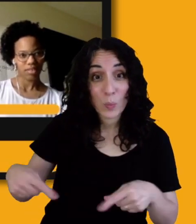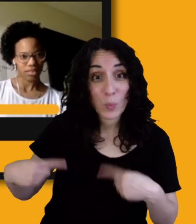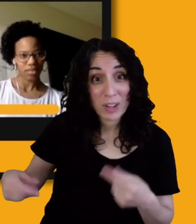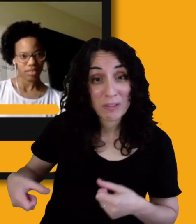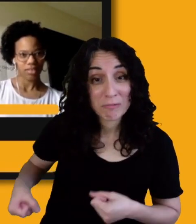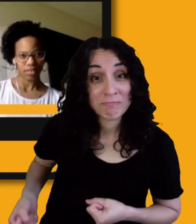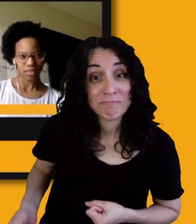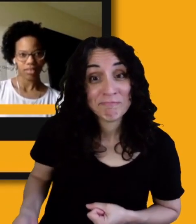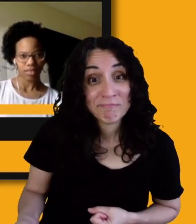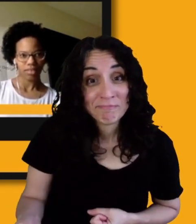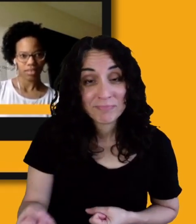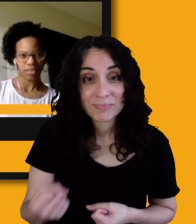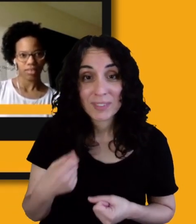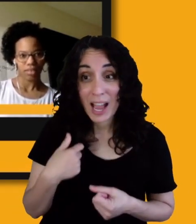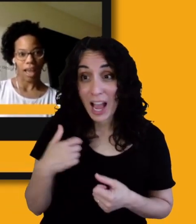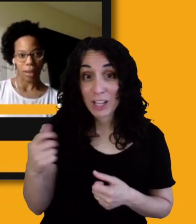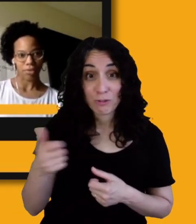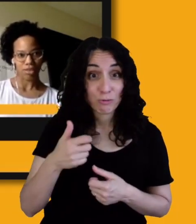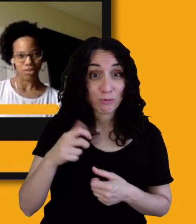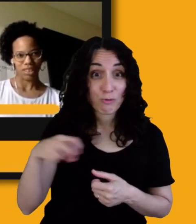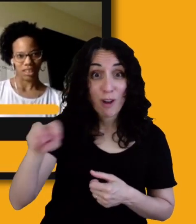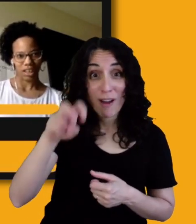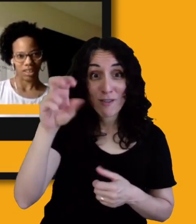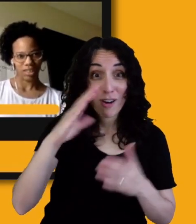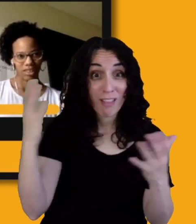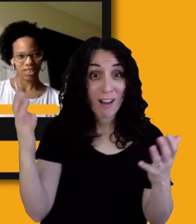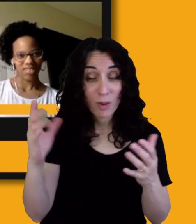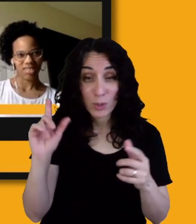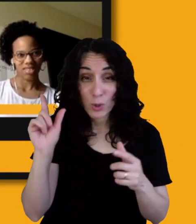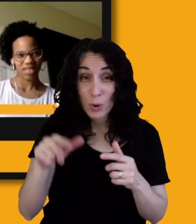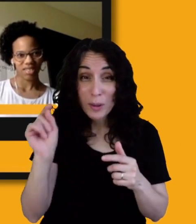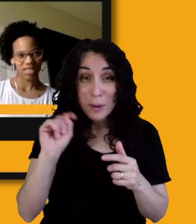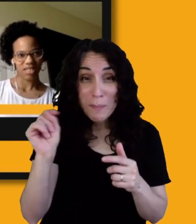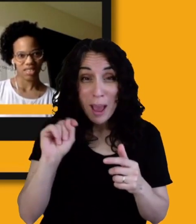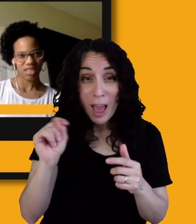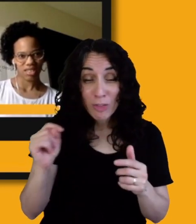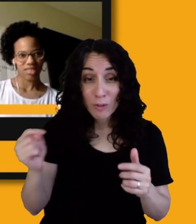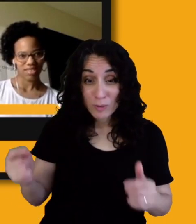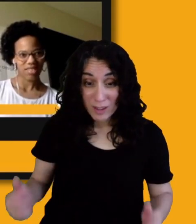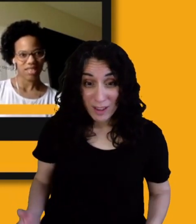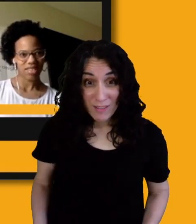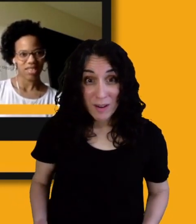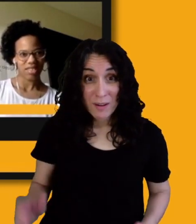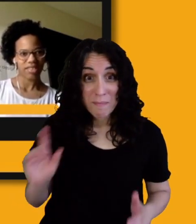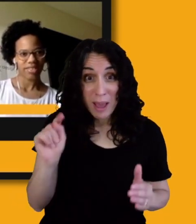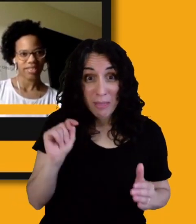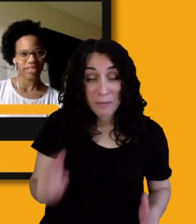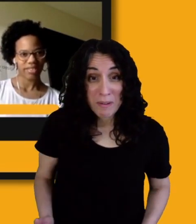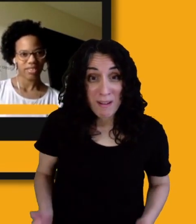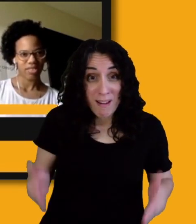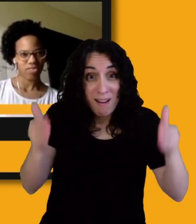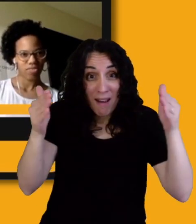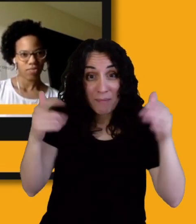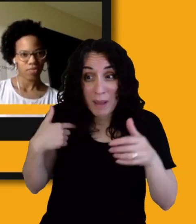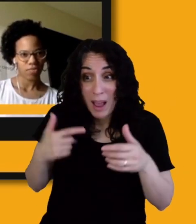suitcase in a little tiny airports, toilet stall. But then the reason there's only one or two